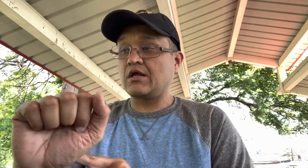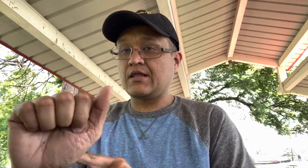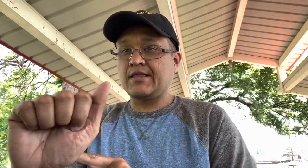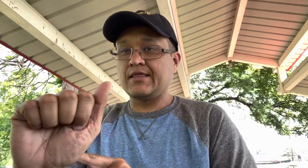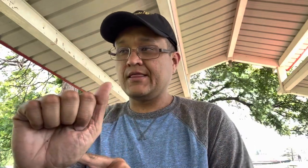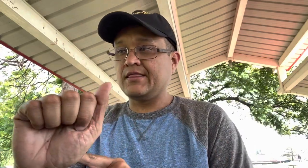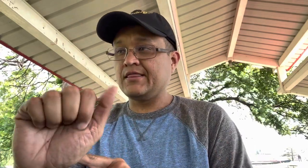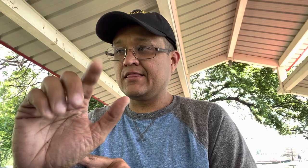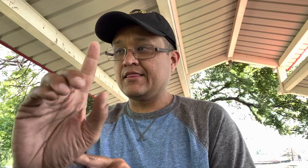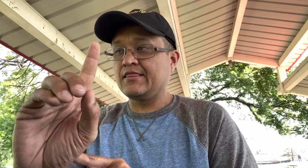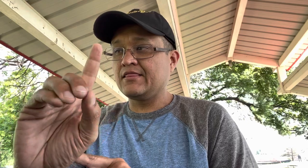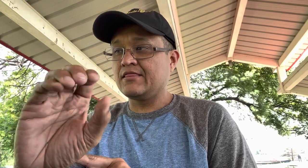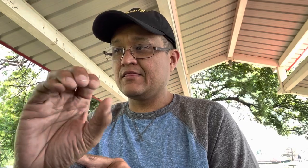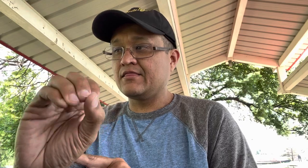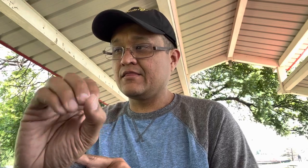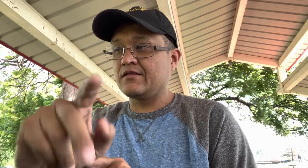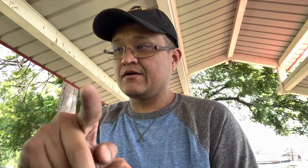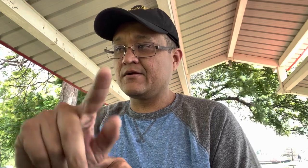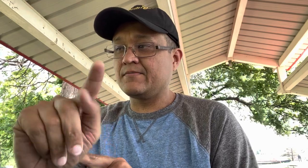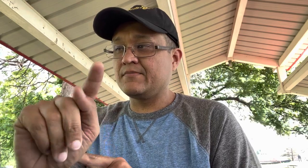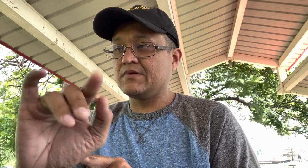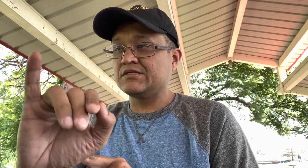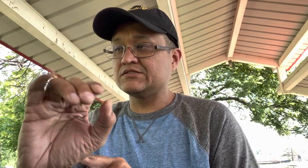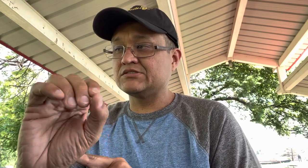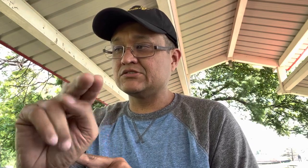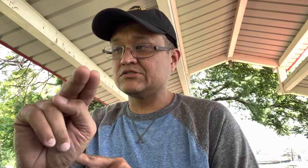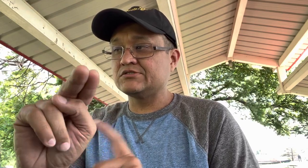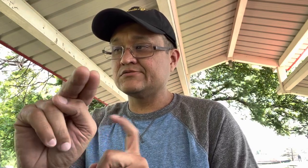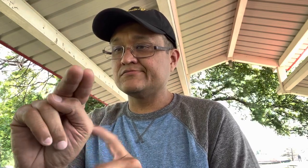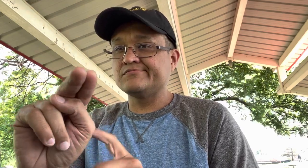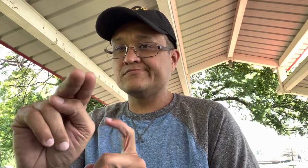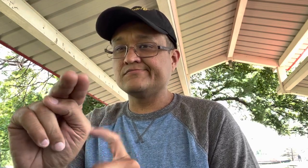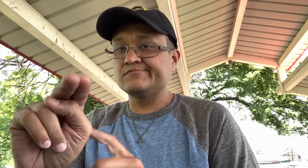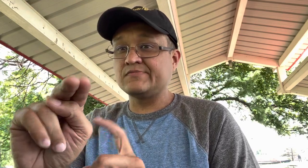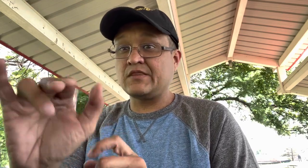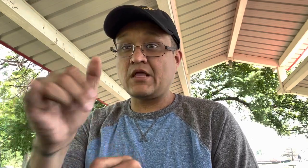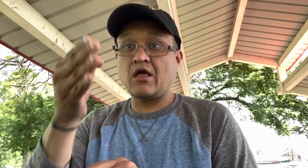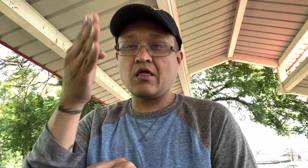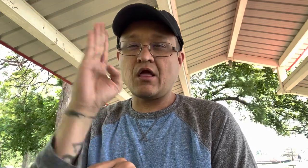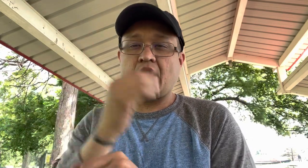he has predestined us unto the adoption of children